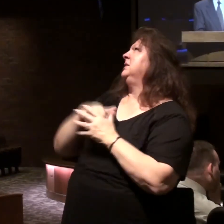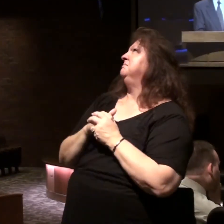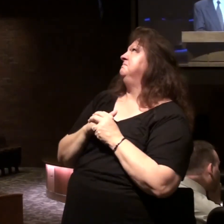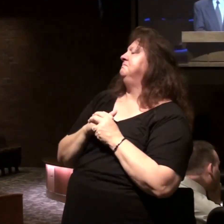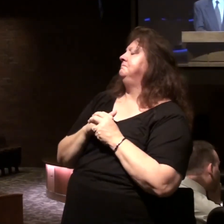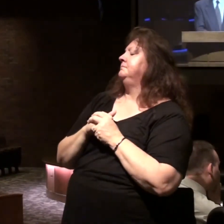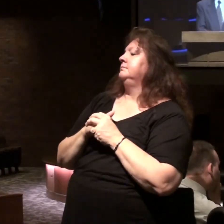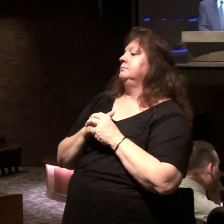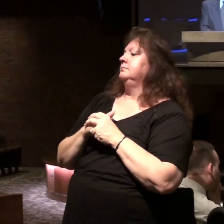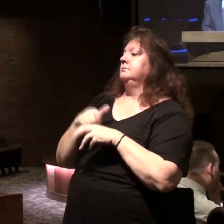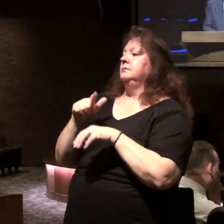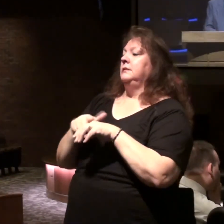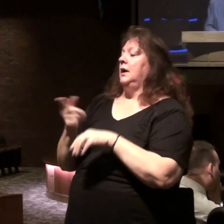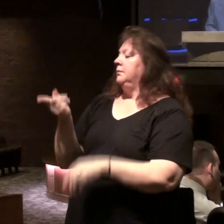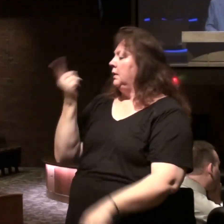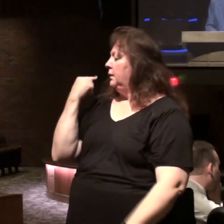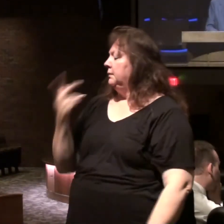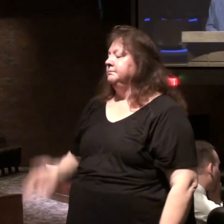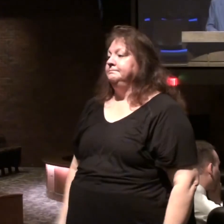and the time passed